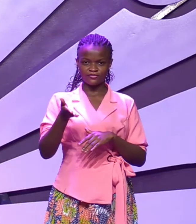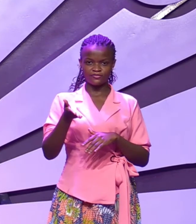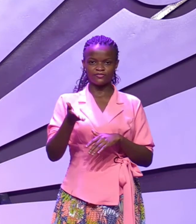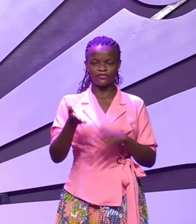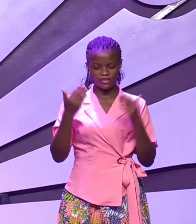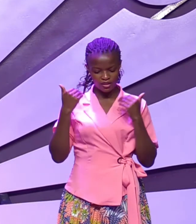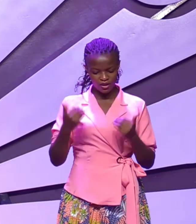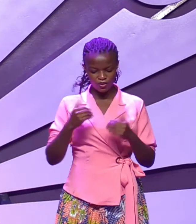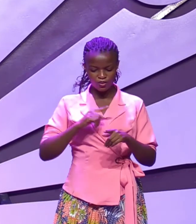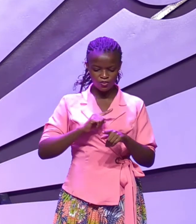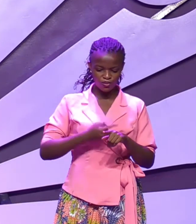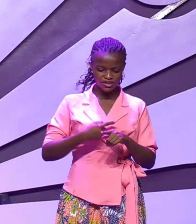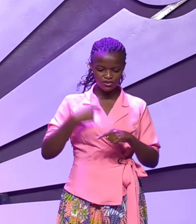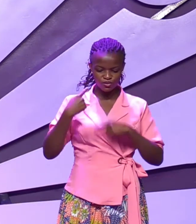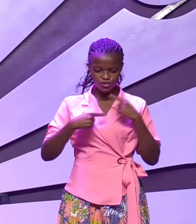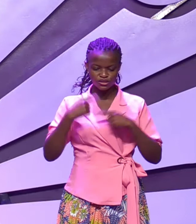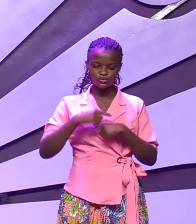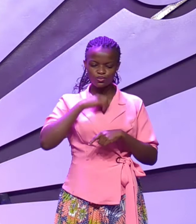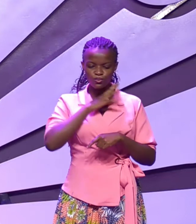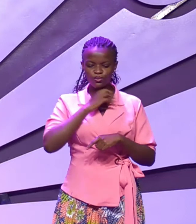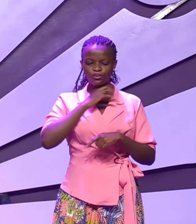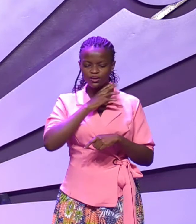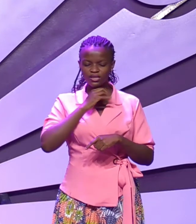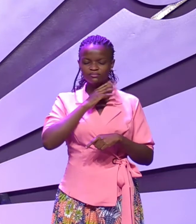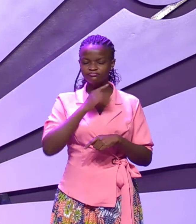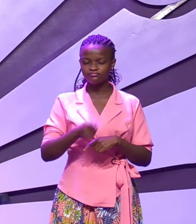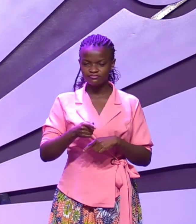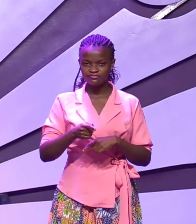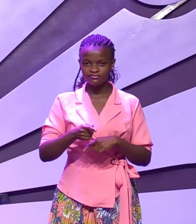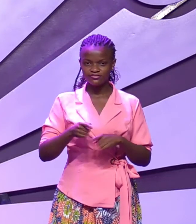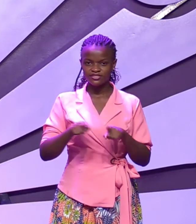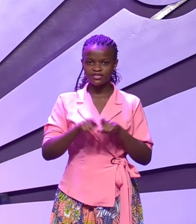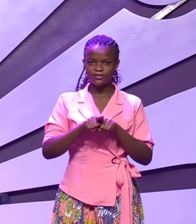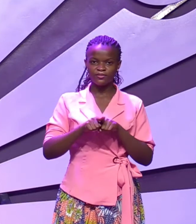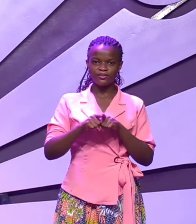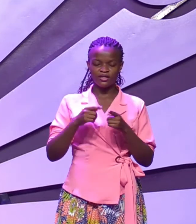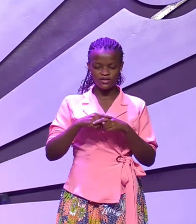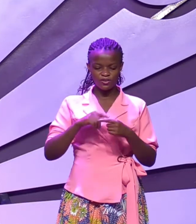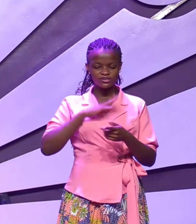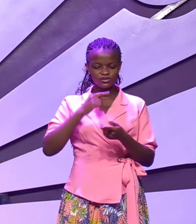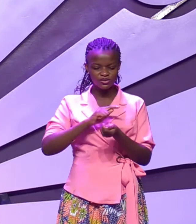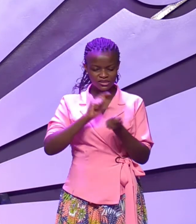and as they protested and were becoming almost violent